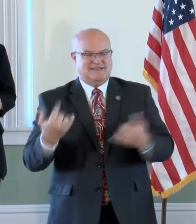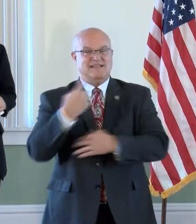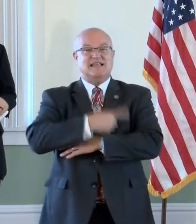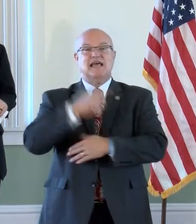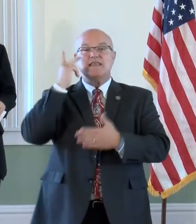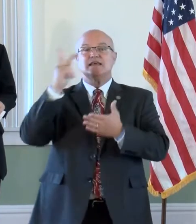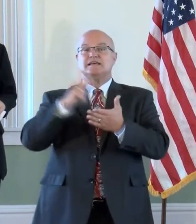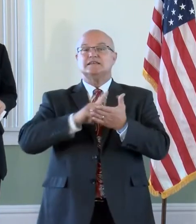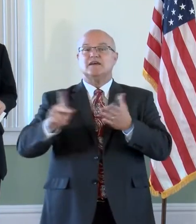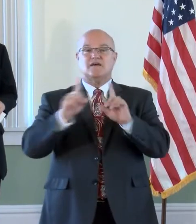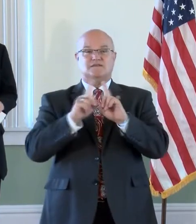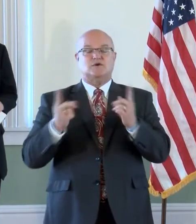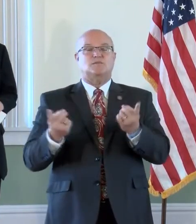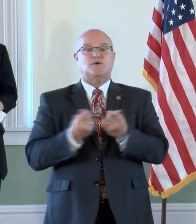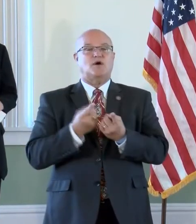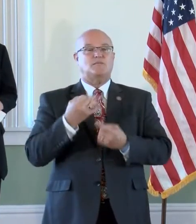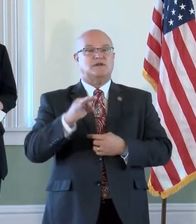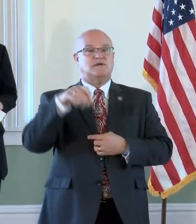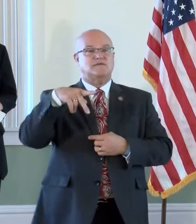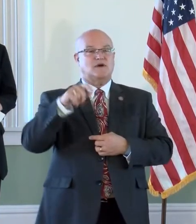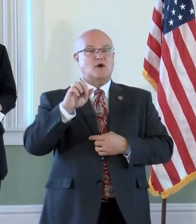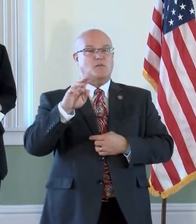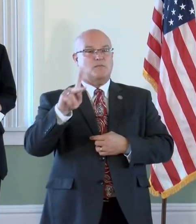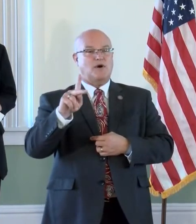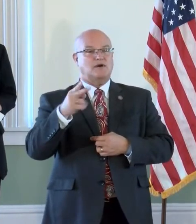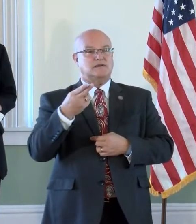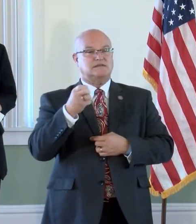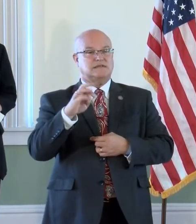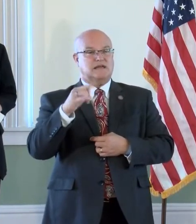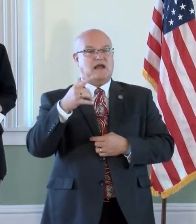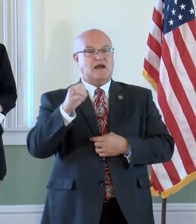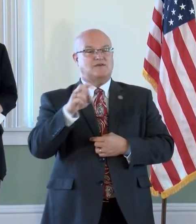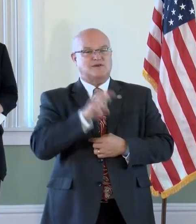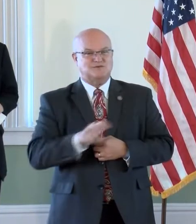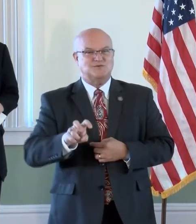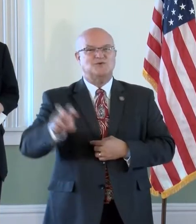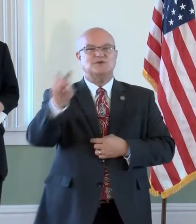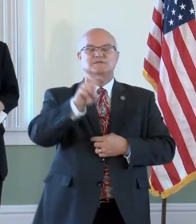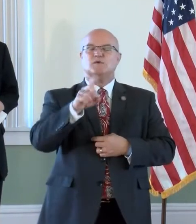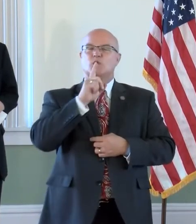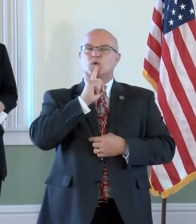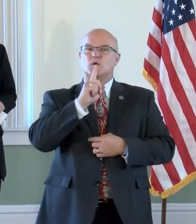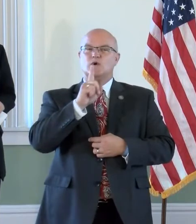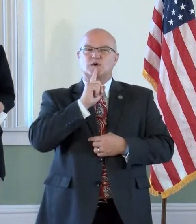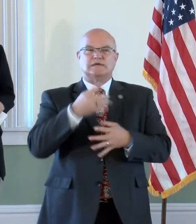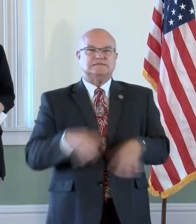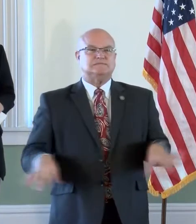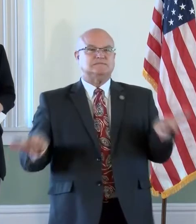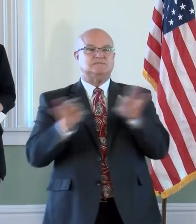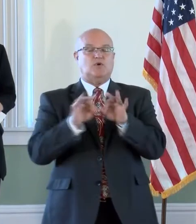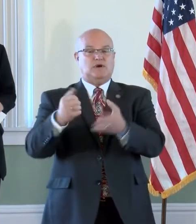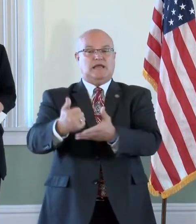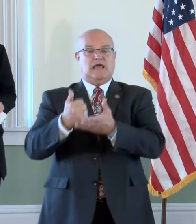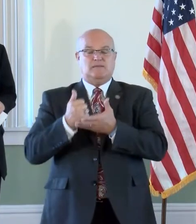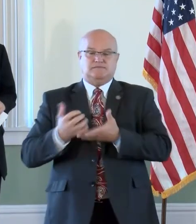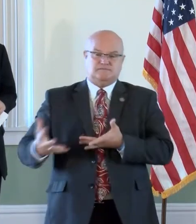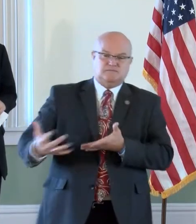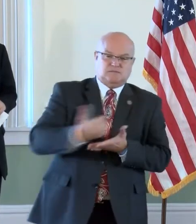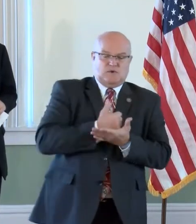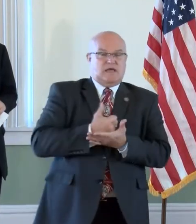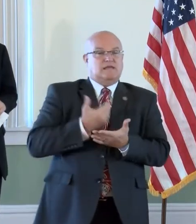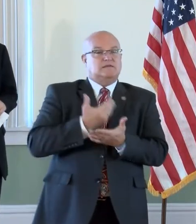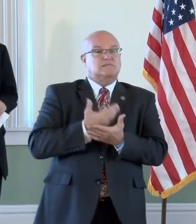of the Department of Parks, Heritage and Tourism, who's been really key in helping to raise money,